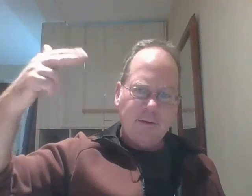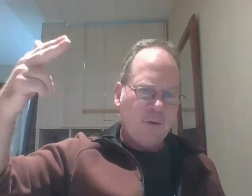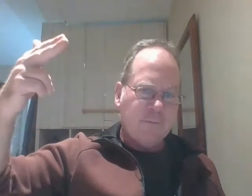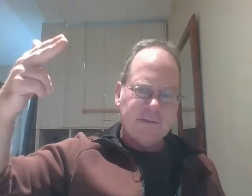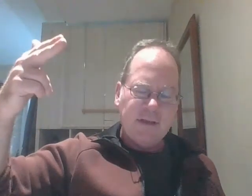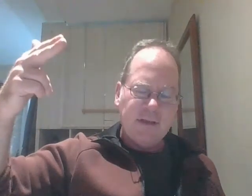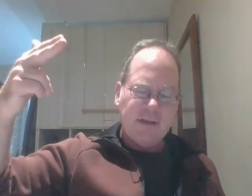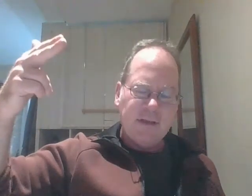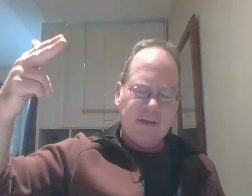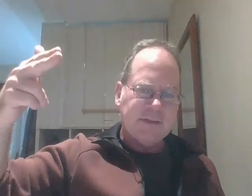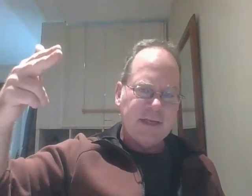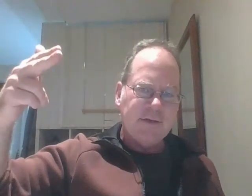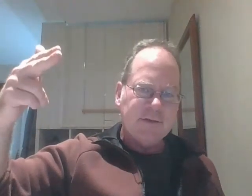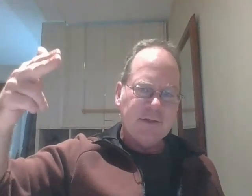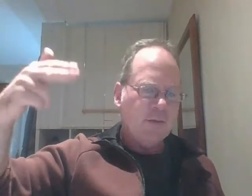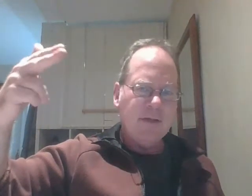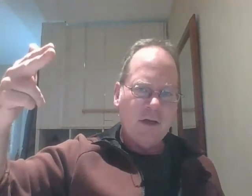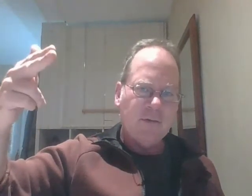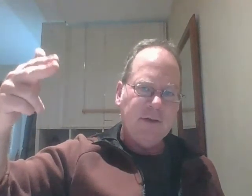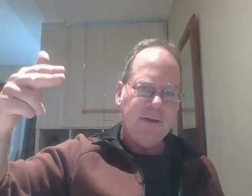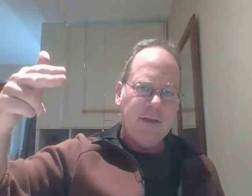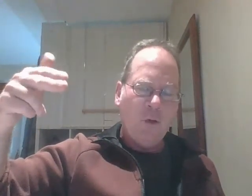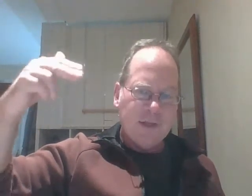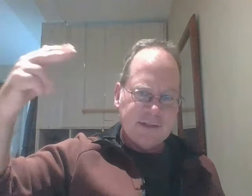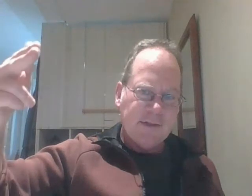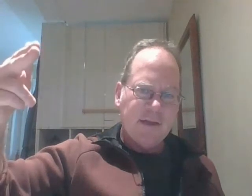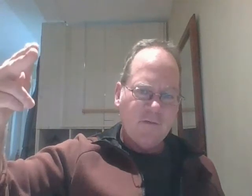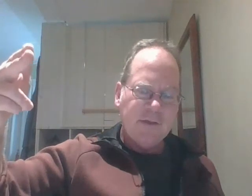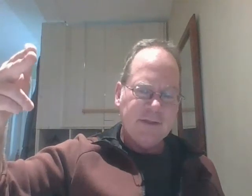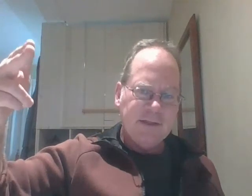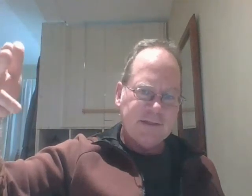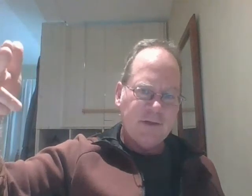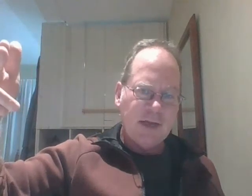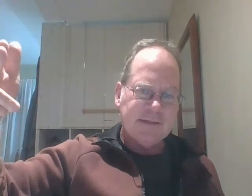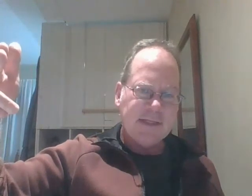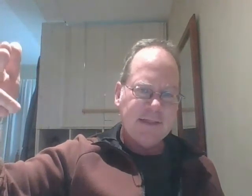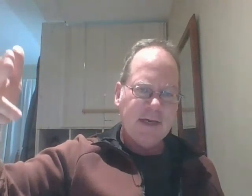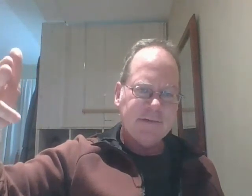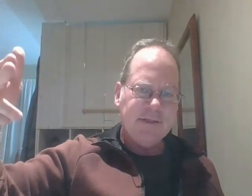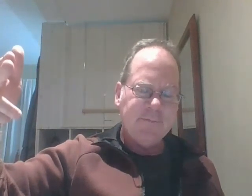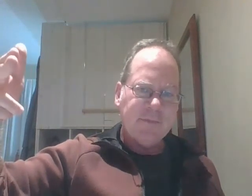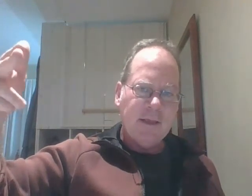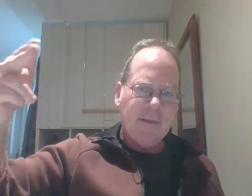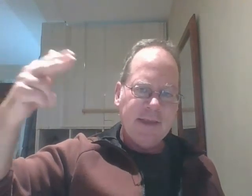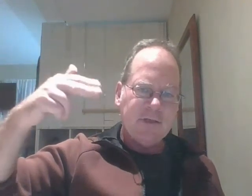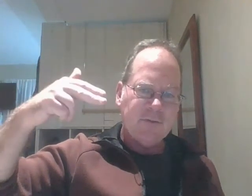if it was in the last five years or ten years it could have been longer but recently the government at least in the united states announced that they can track